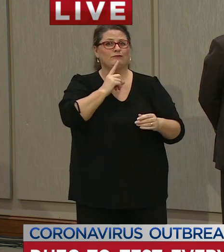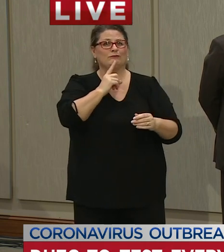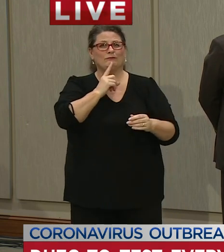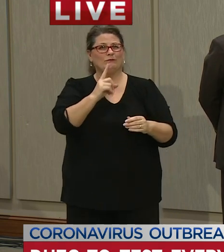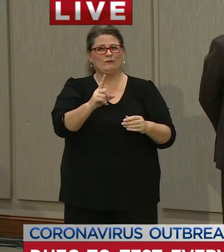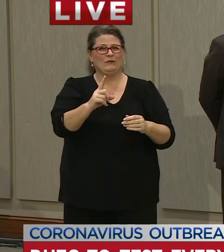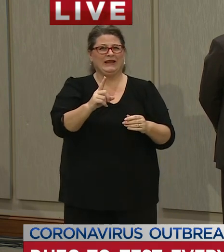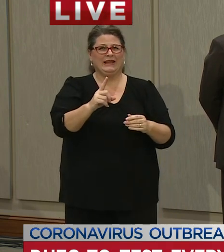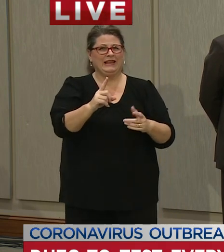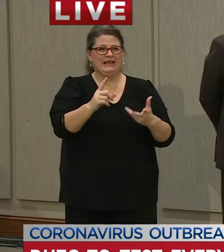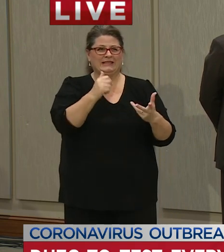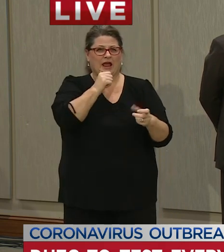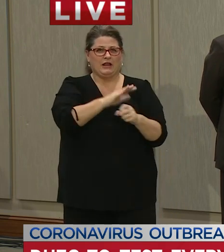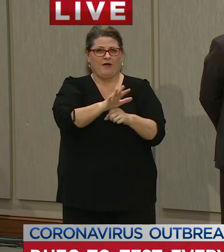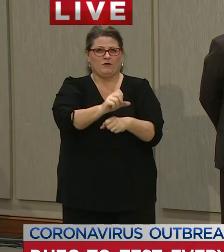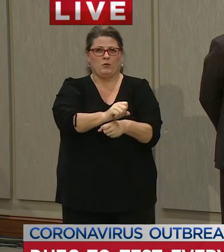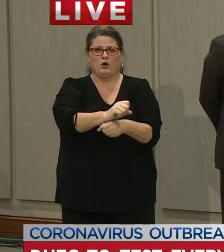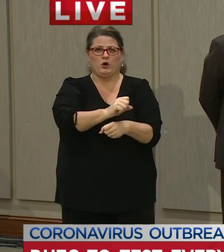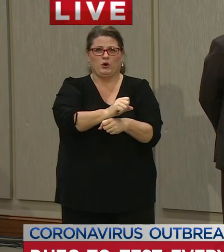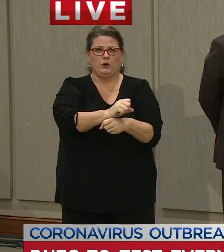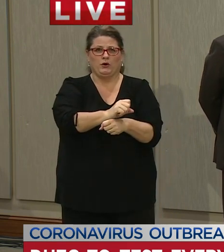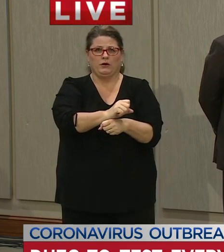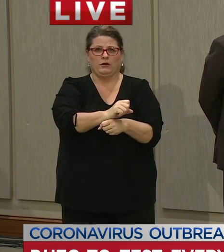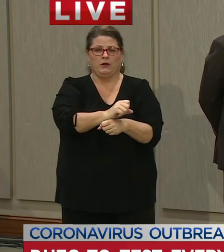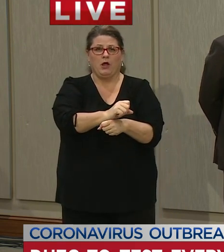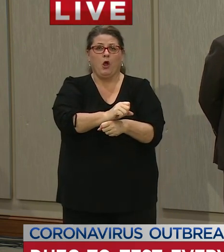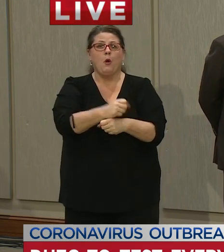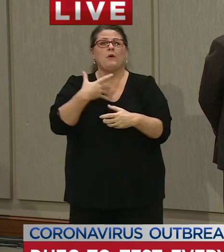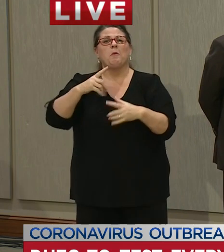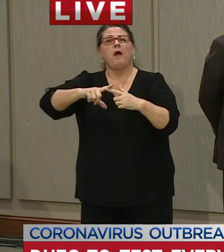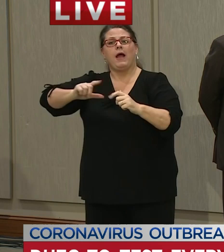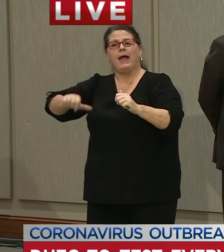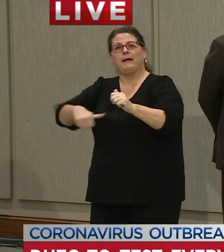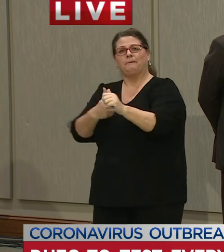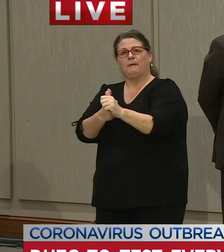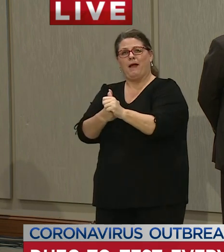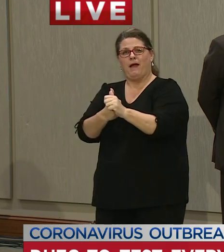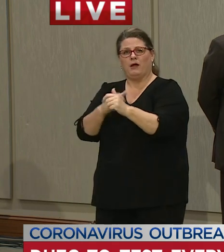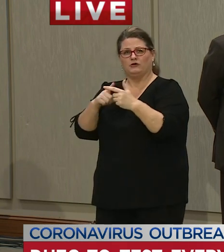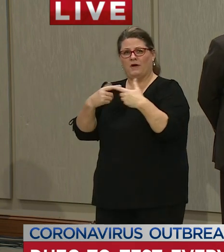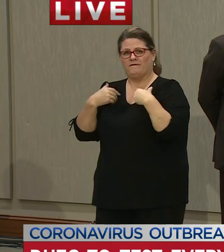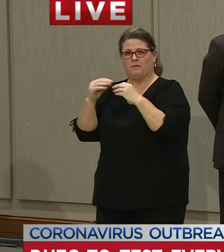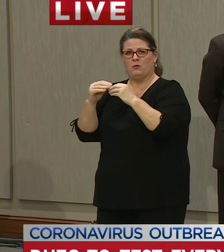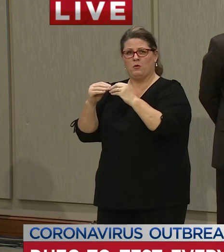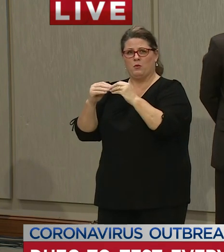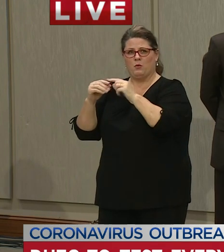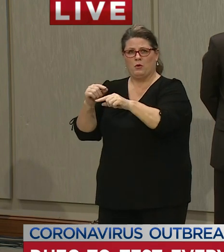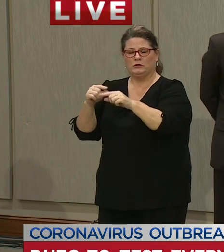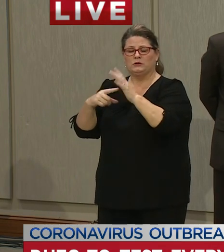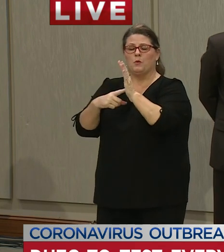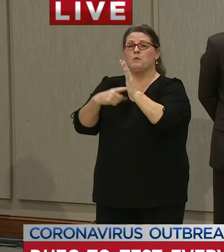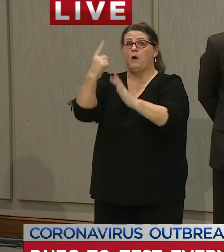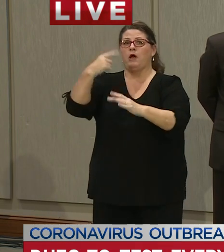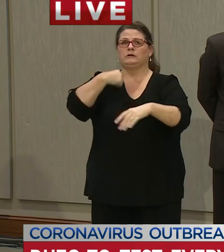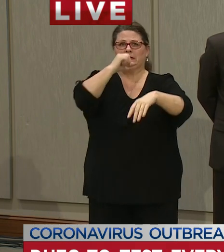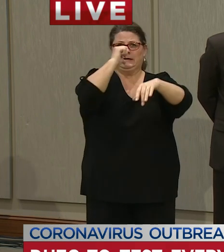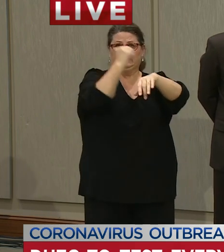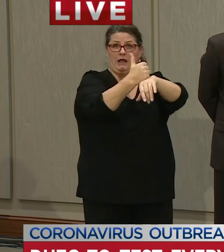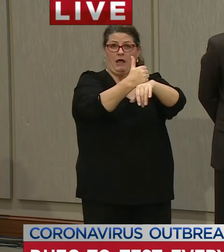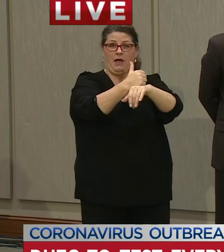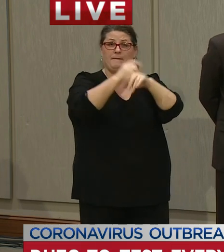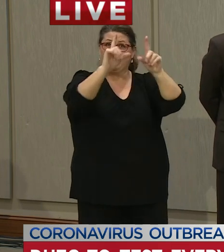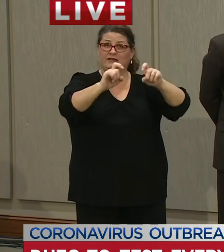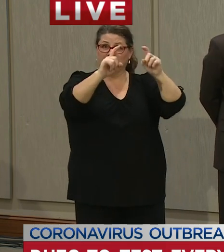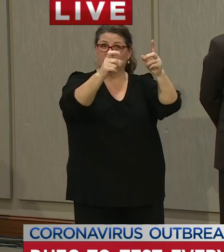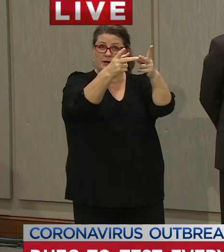work for them to do but we want to have them in our back pocket so once these testing initiatives get rolled out and we start testing we start getting